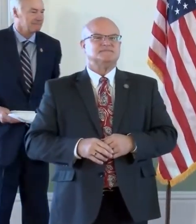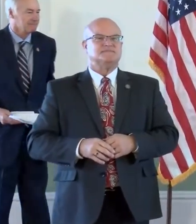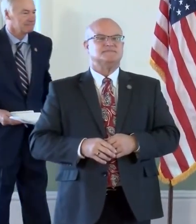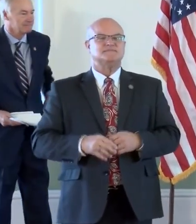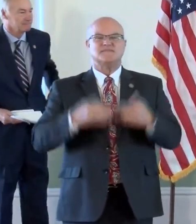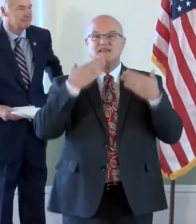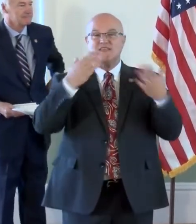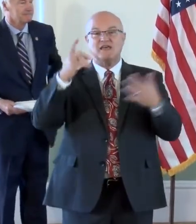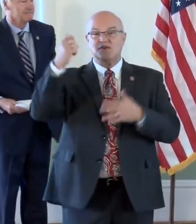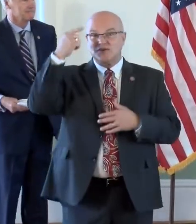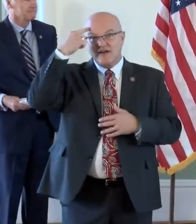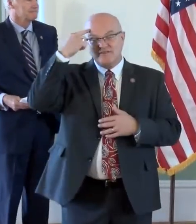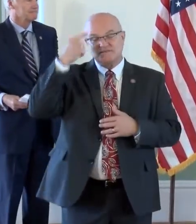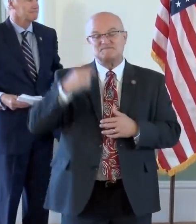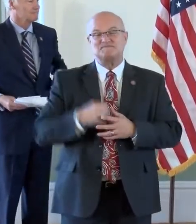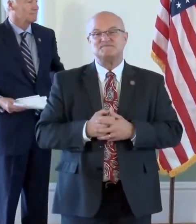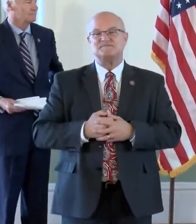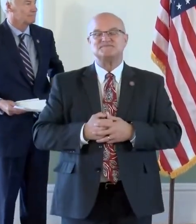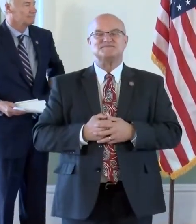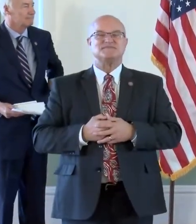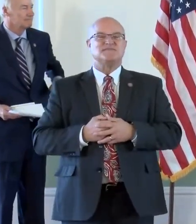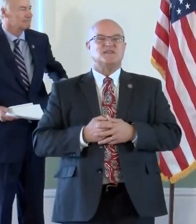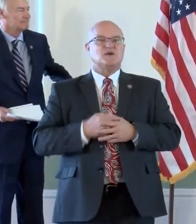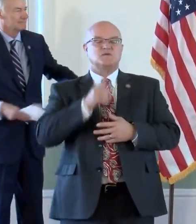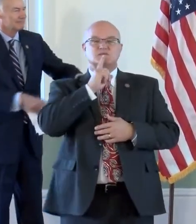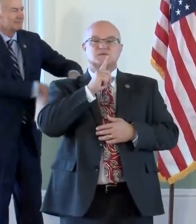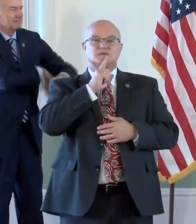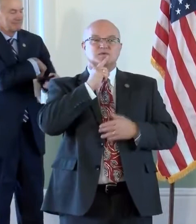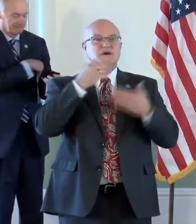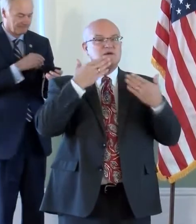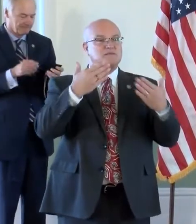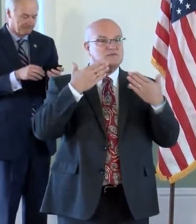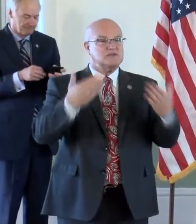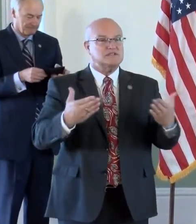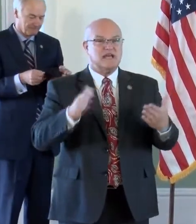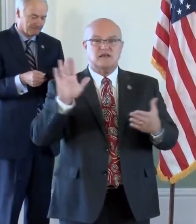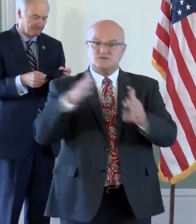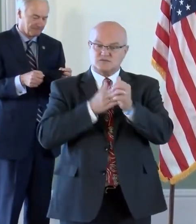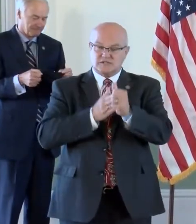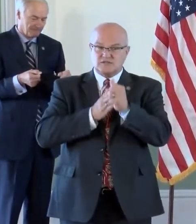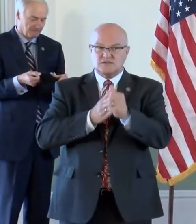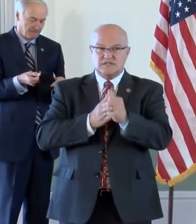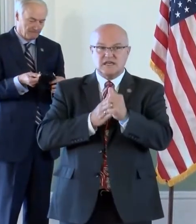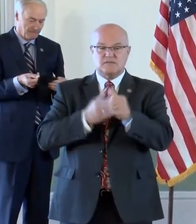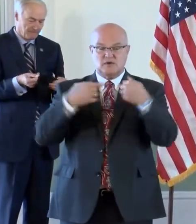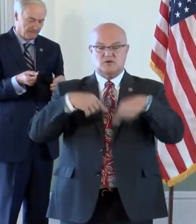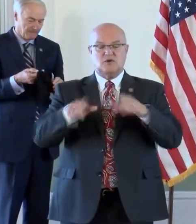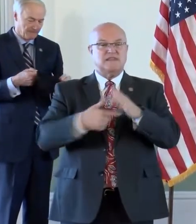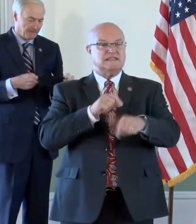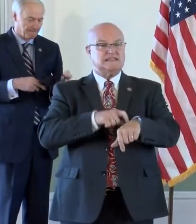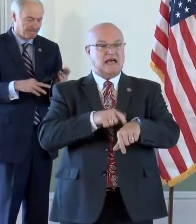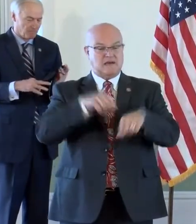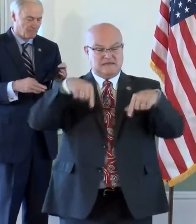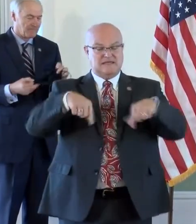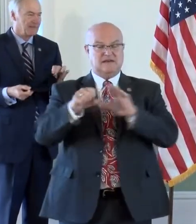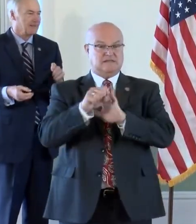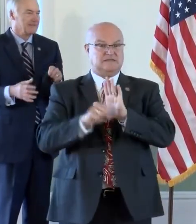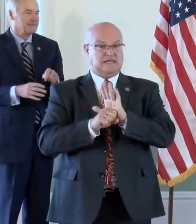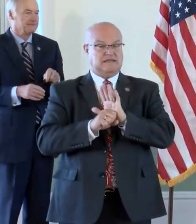Thank you, Governor. We sincerely appreciate your leadership during this time in our state,